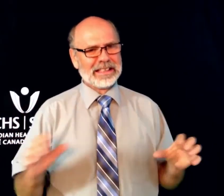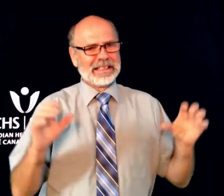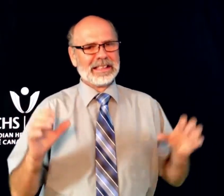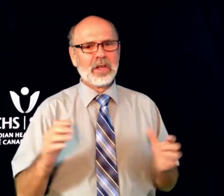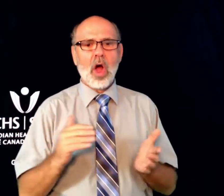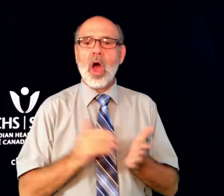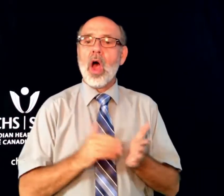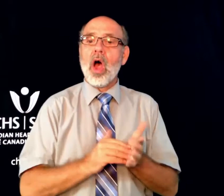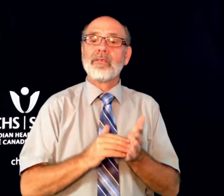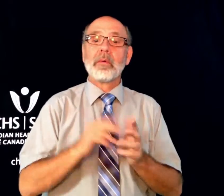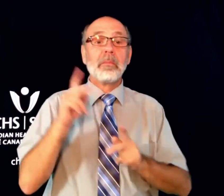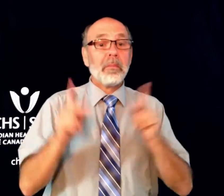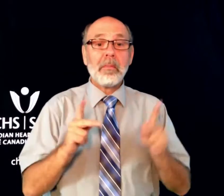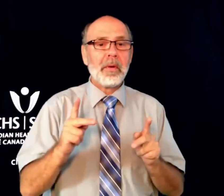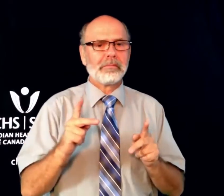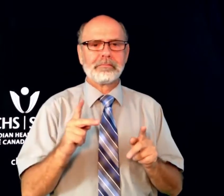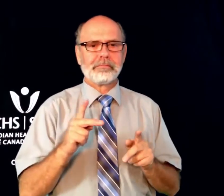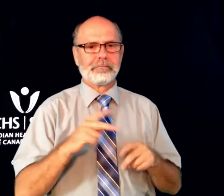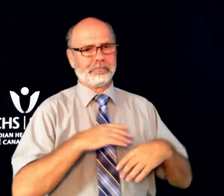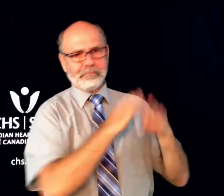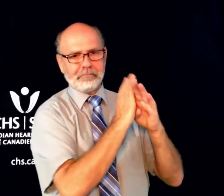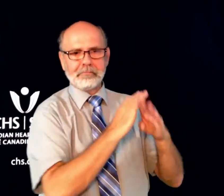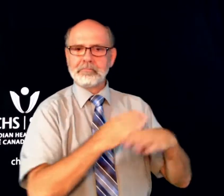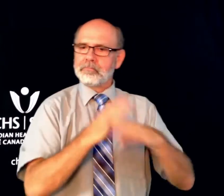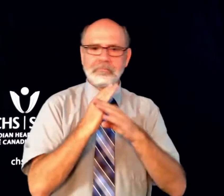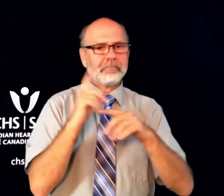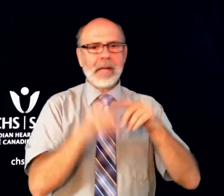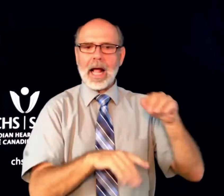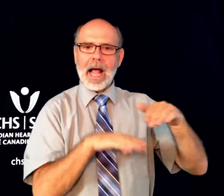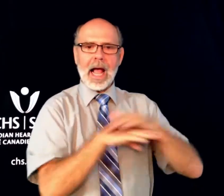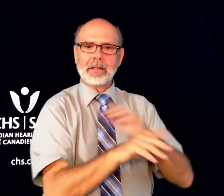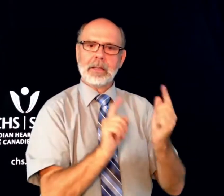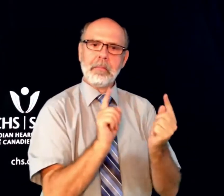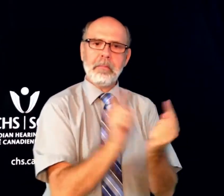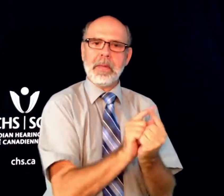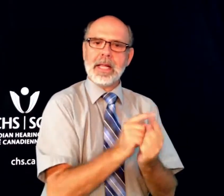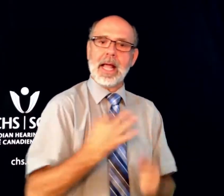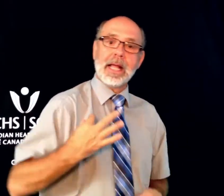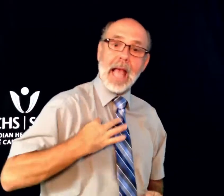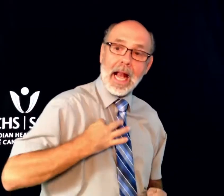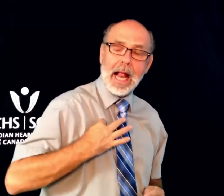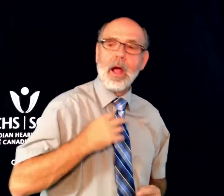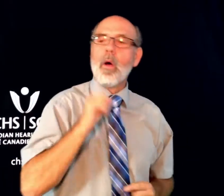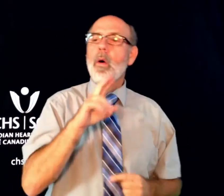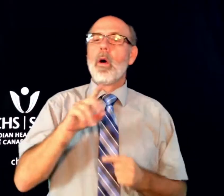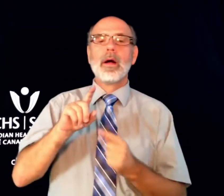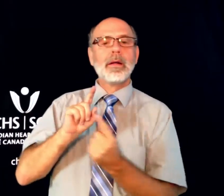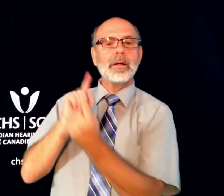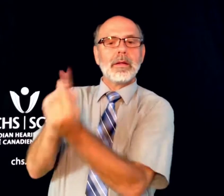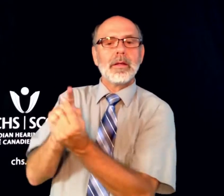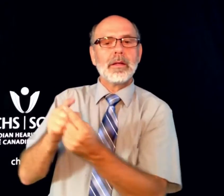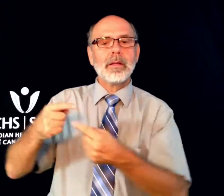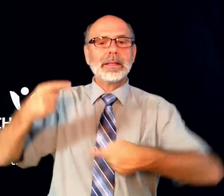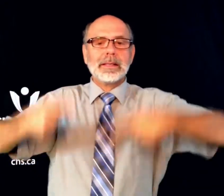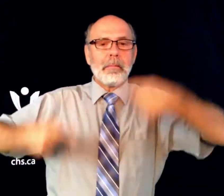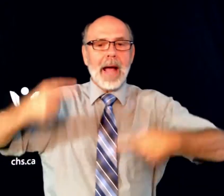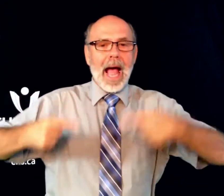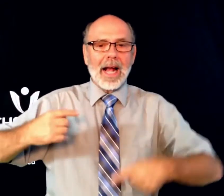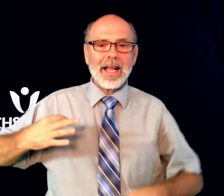there is still work to do. Often, people are faced with barriers when trying to meet with